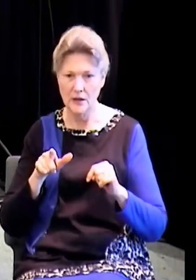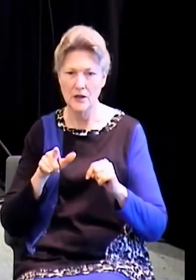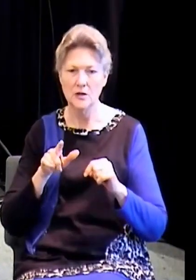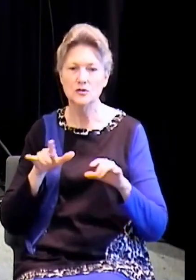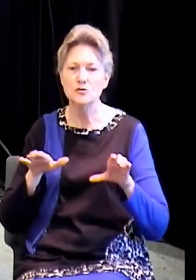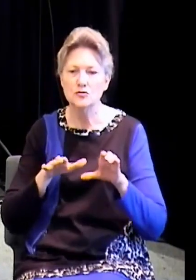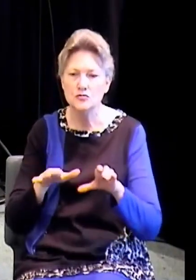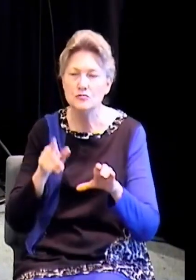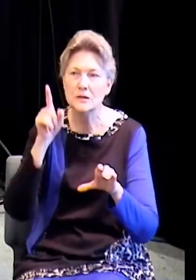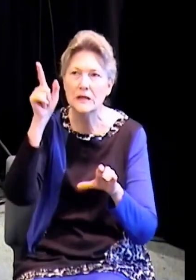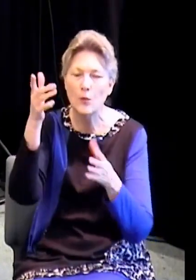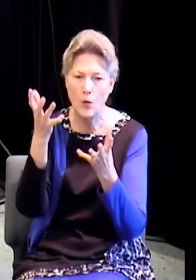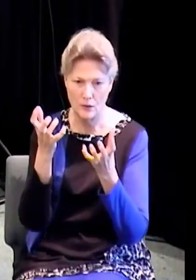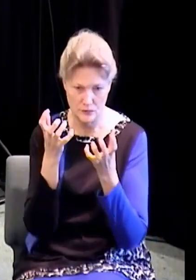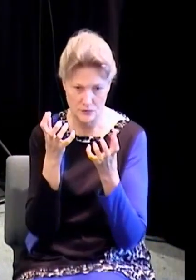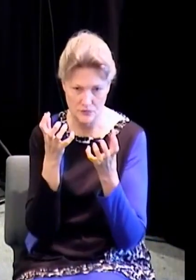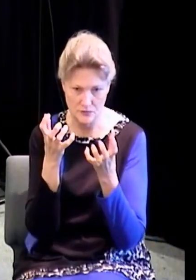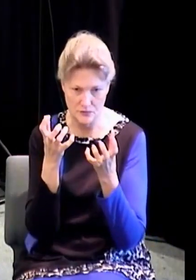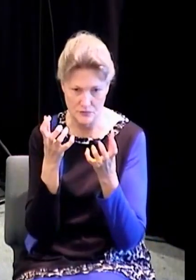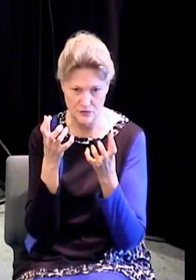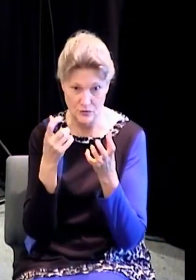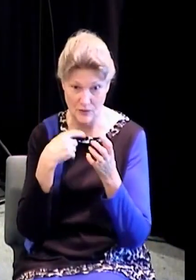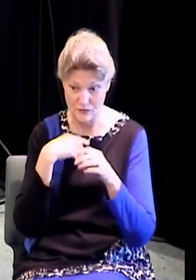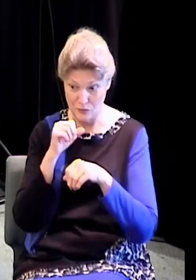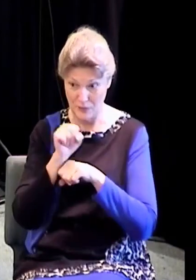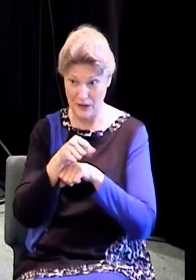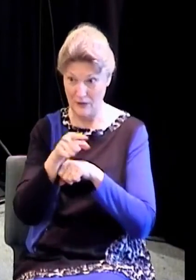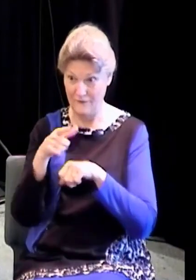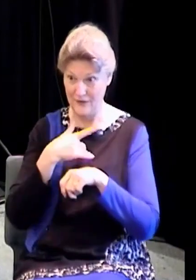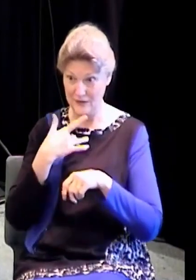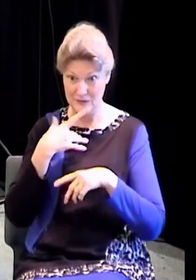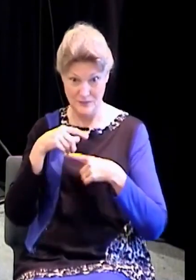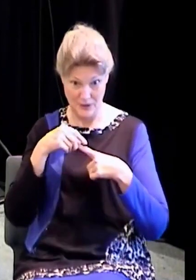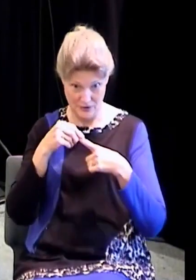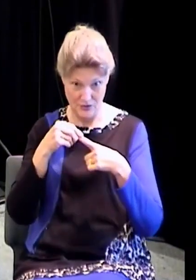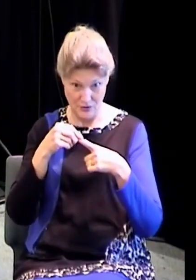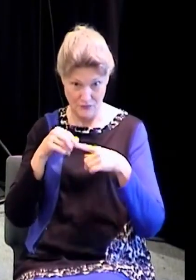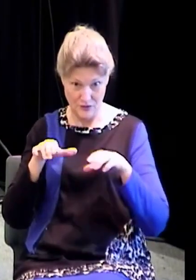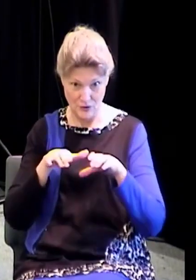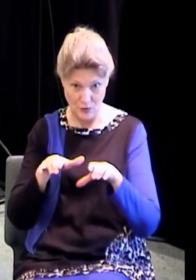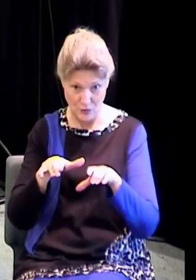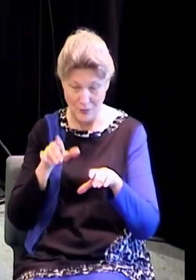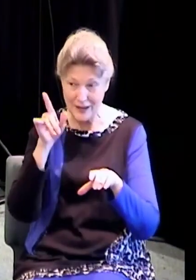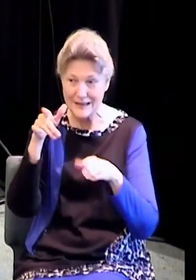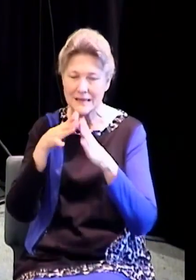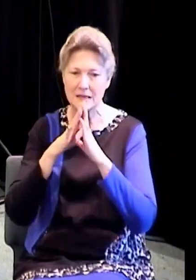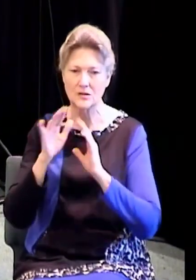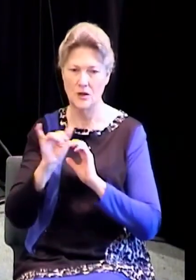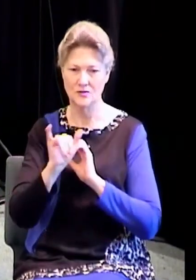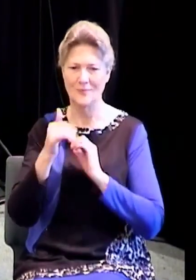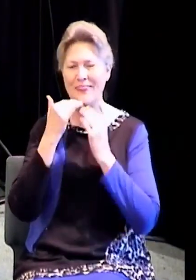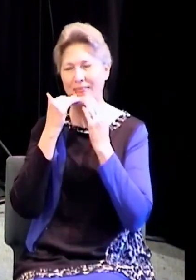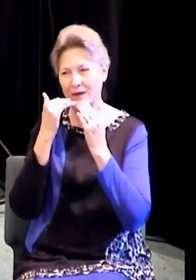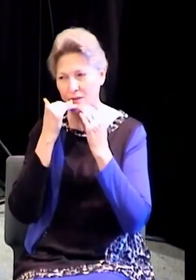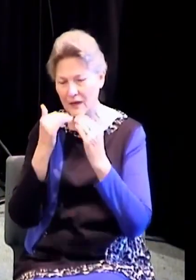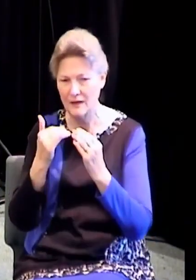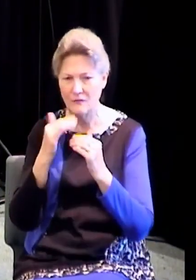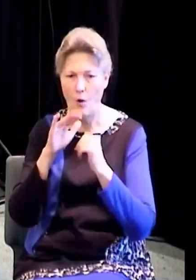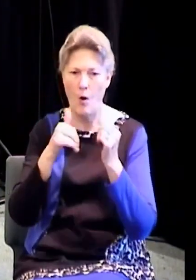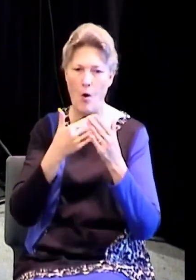all trying to do that and so I should make you feel special for doing what he's asked you to do as well. But thank you from the bottom of my heart for all your kind